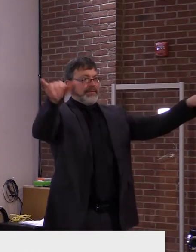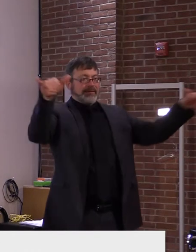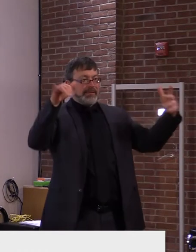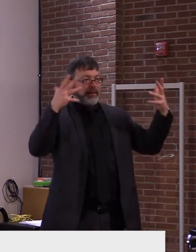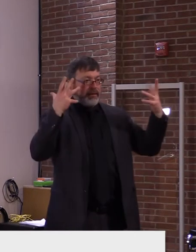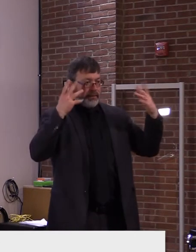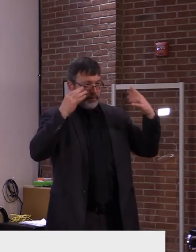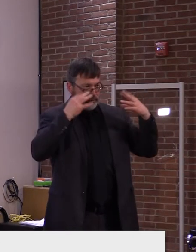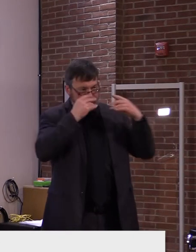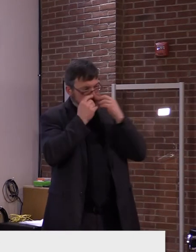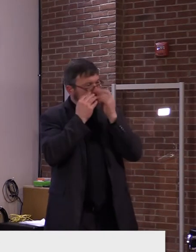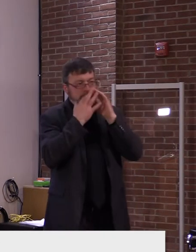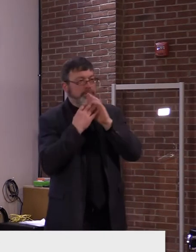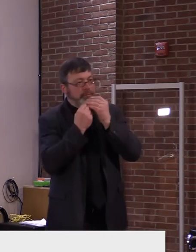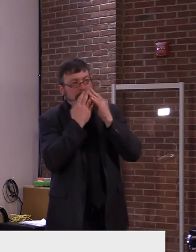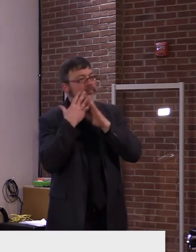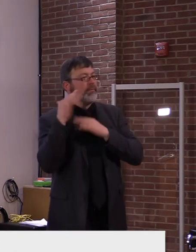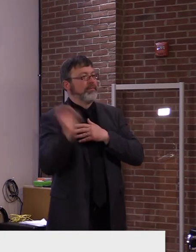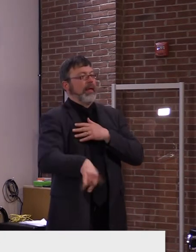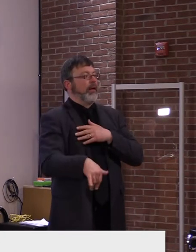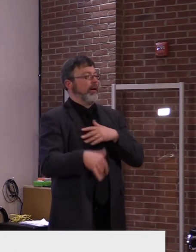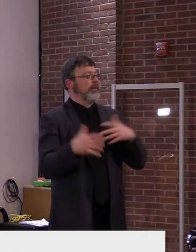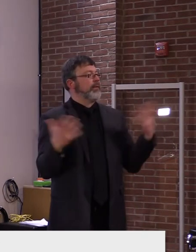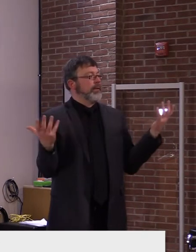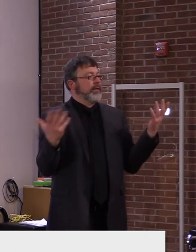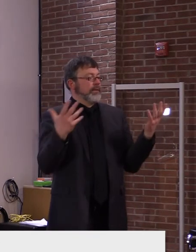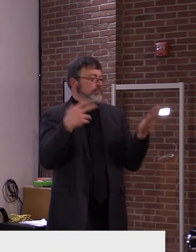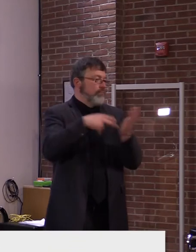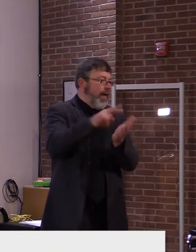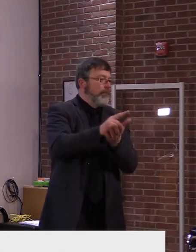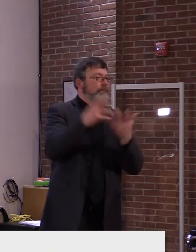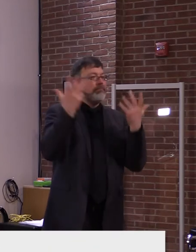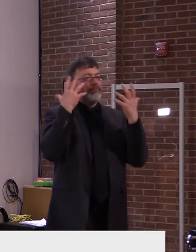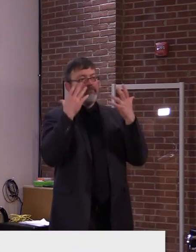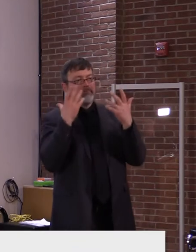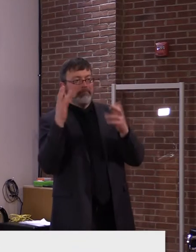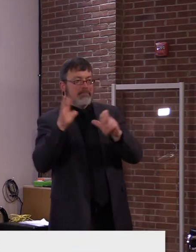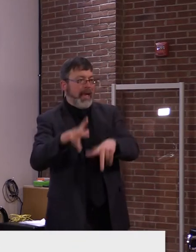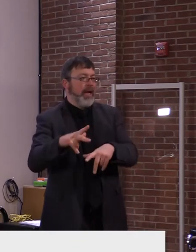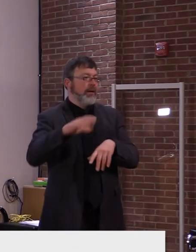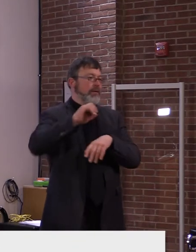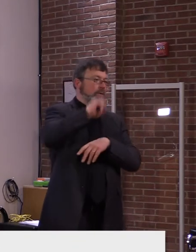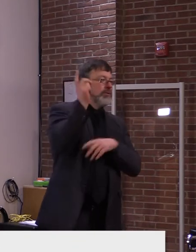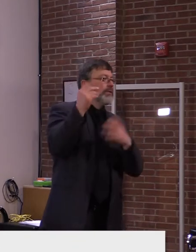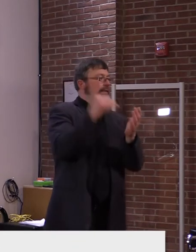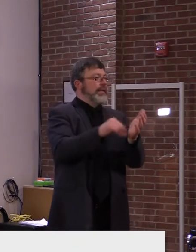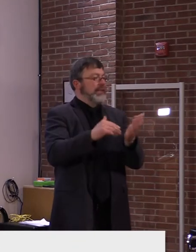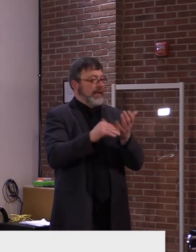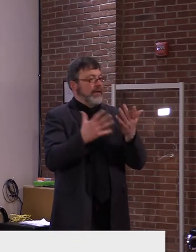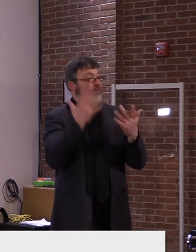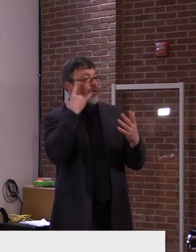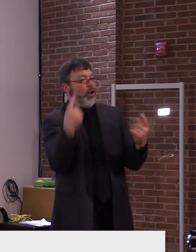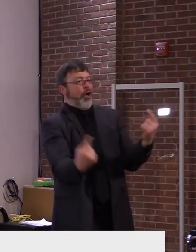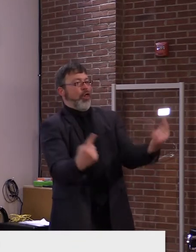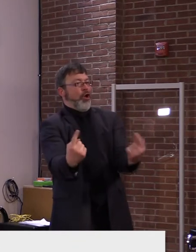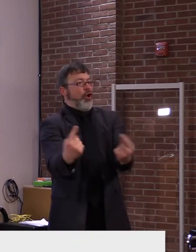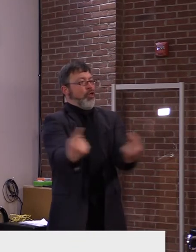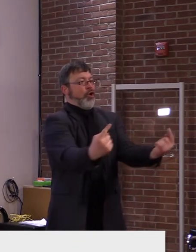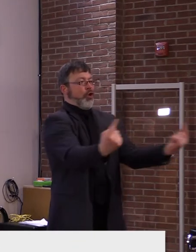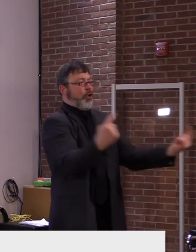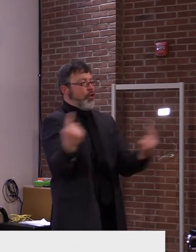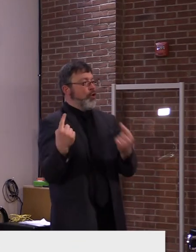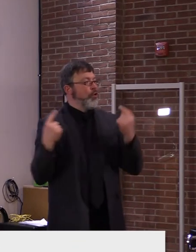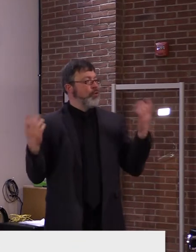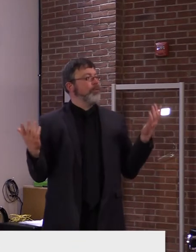commissioner squirrel from the department of health talked about a couple of those, but we are putting together a task force within the